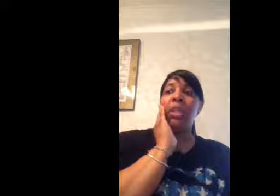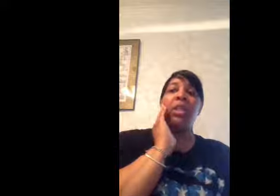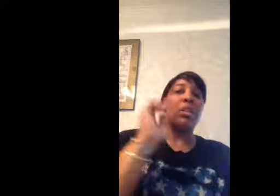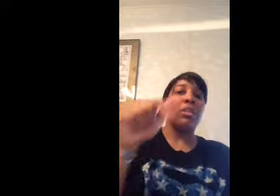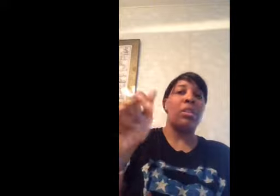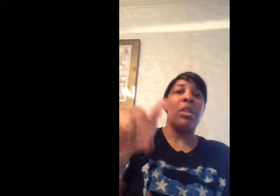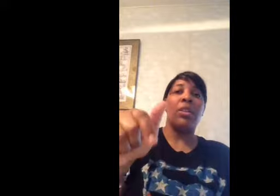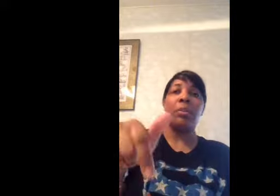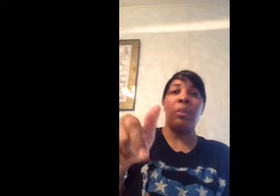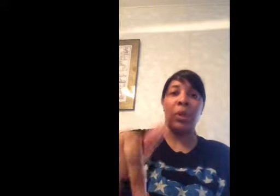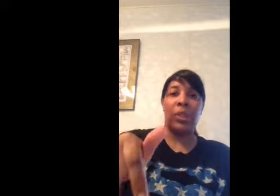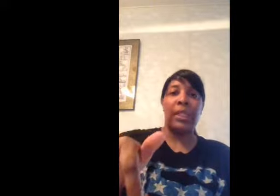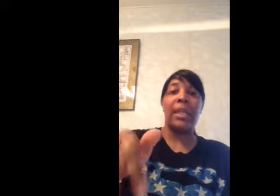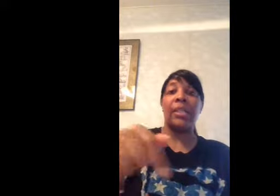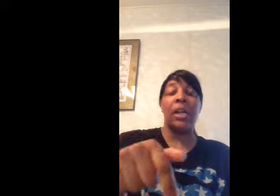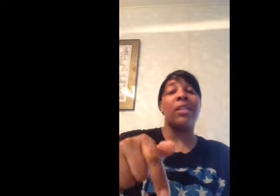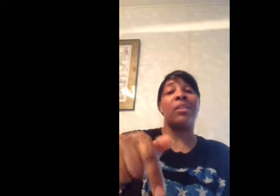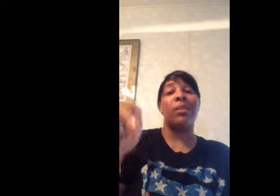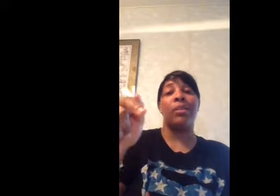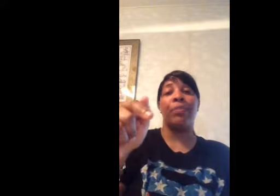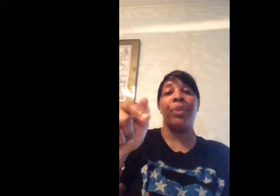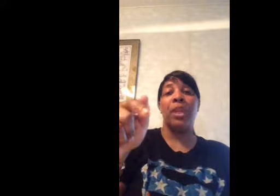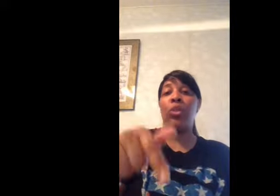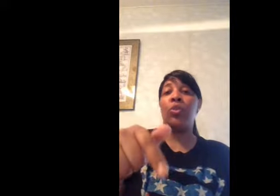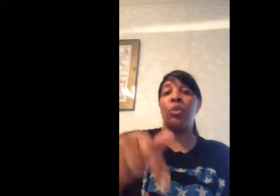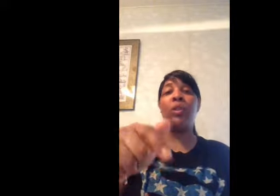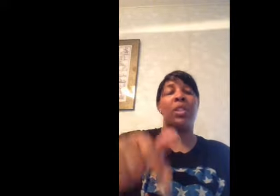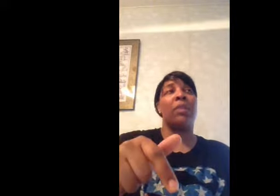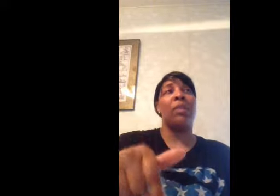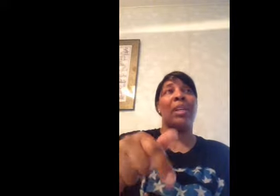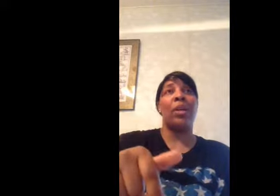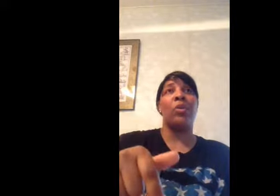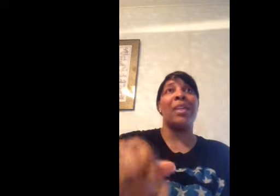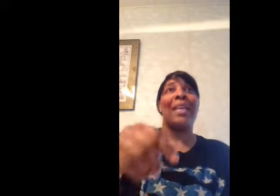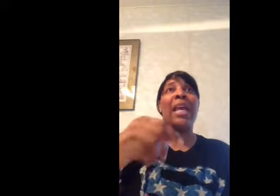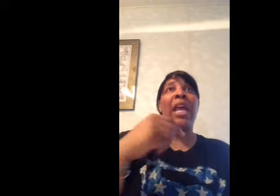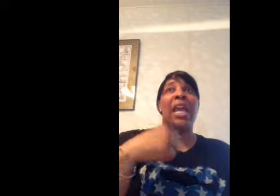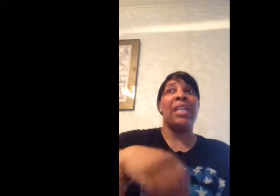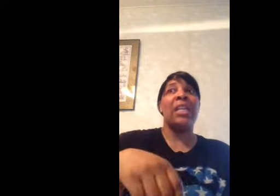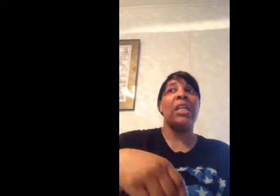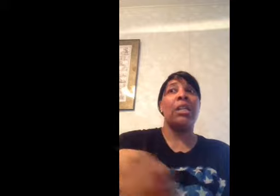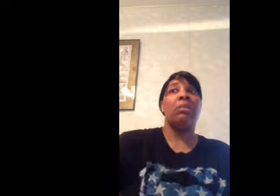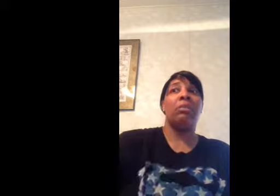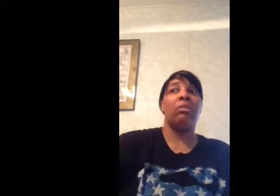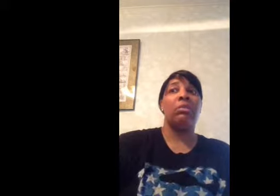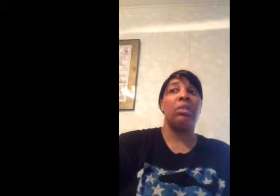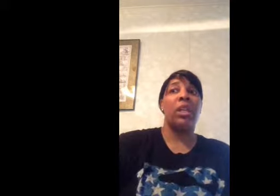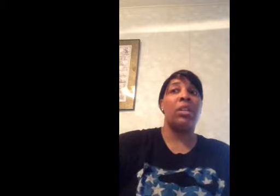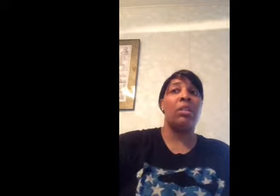There's another person that does YouTube videos, and he is